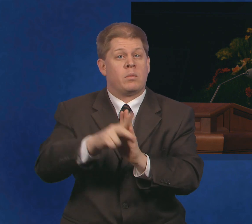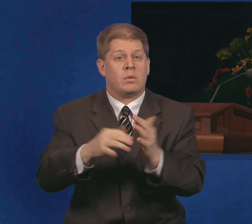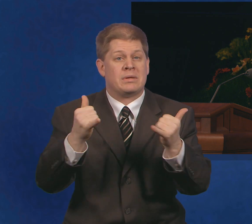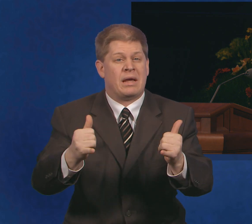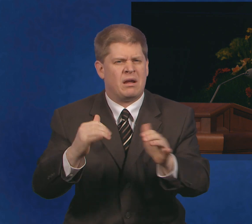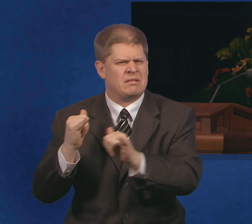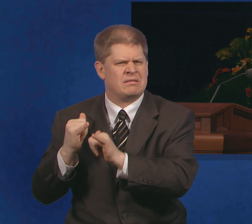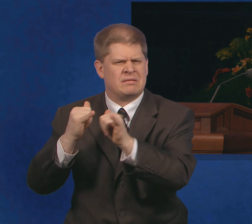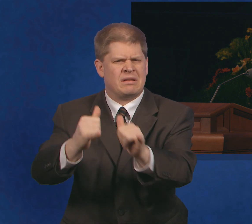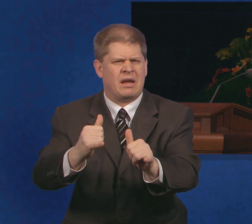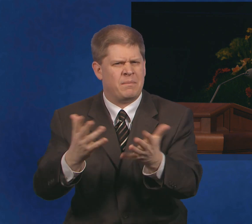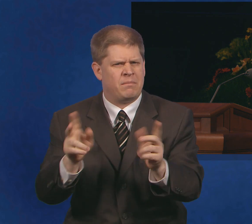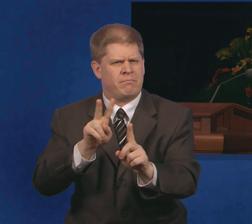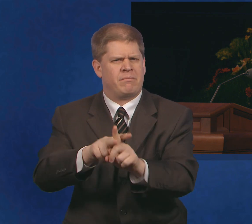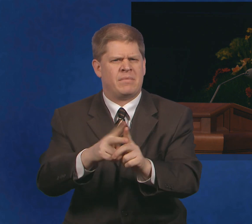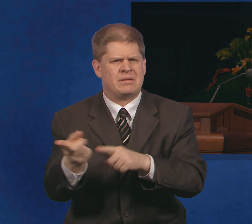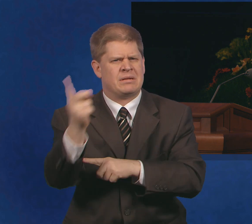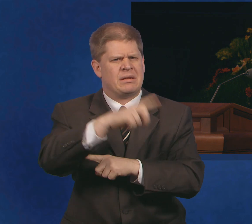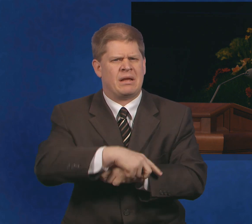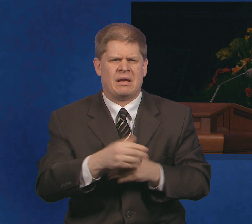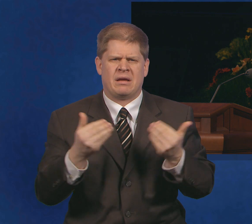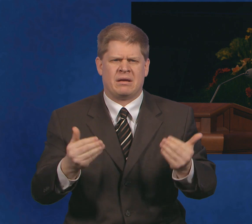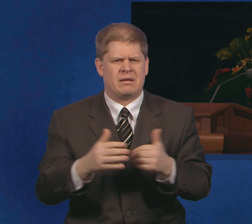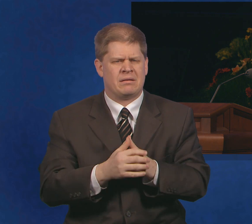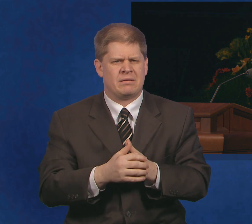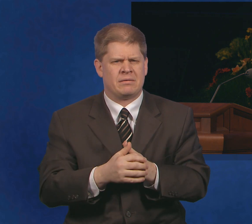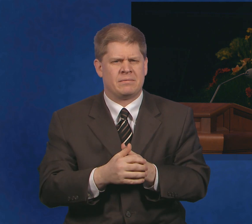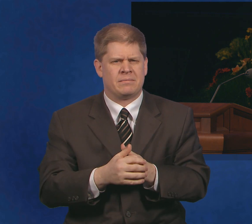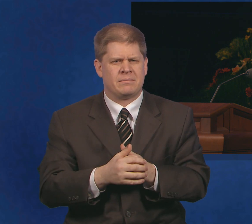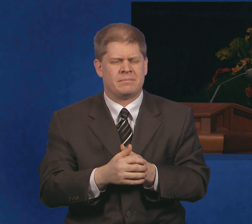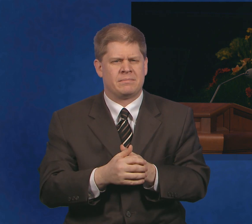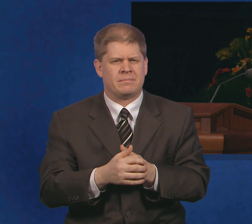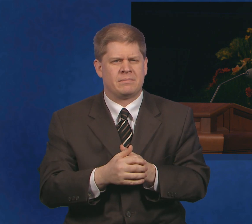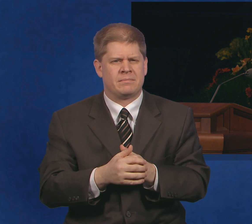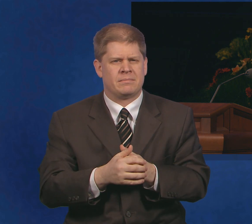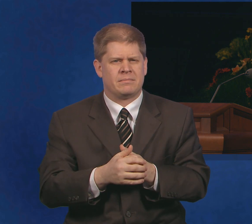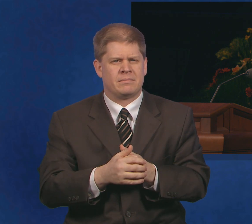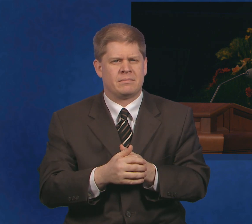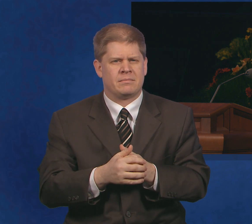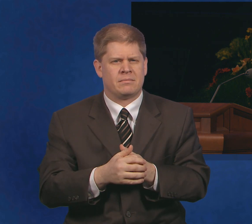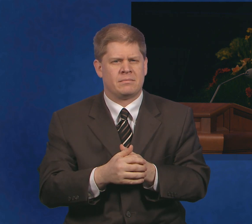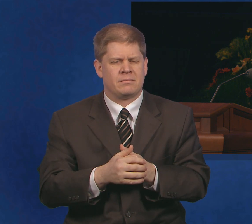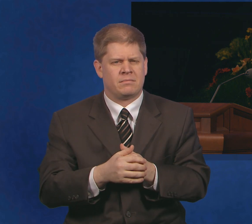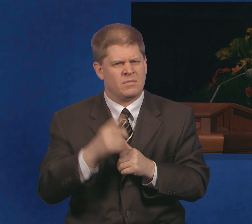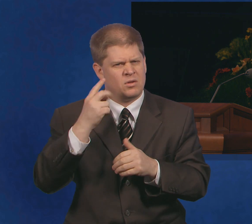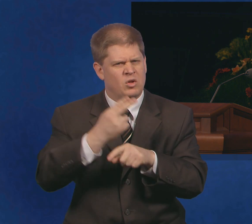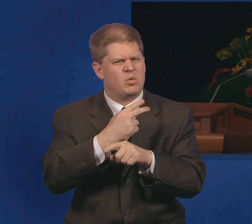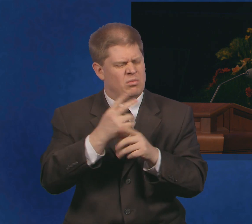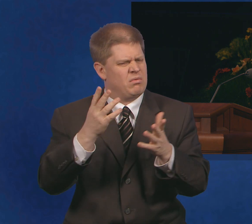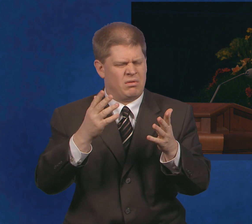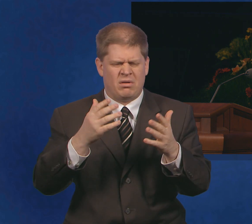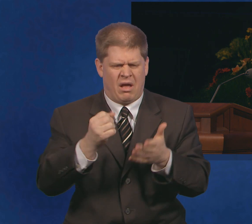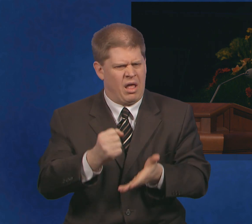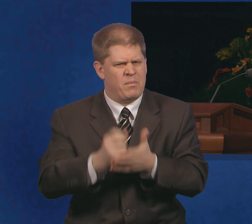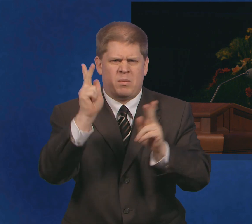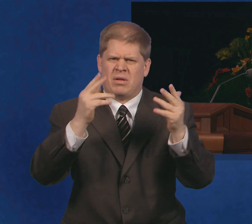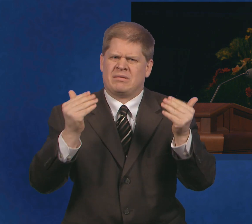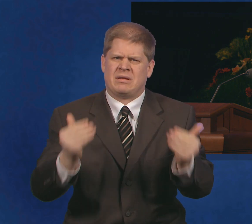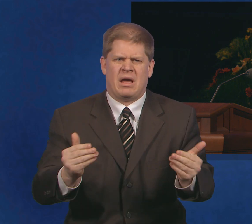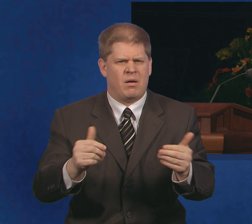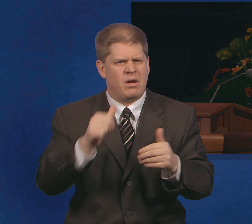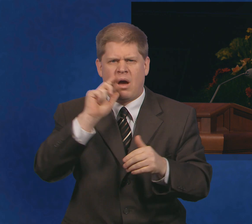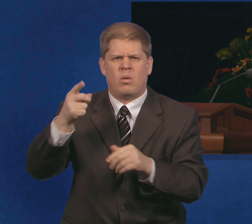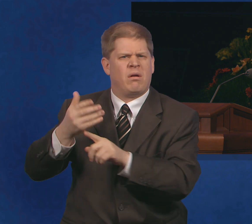Program are not only for one time or one place. They are for all times and all places.